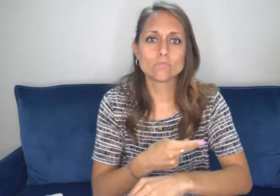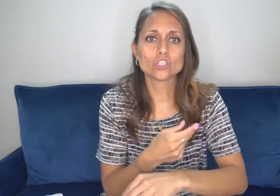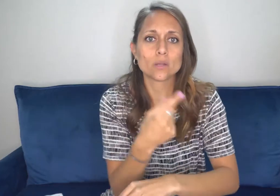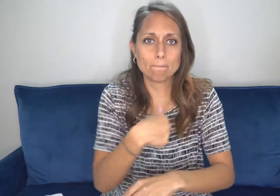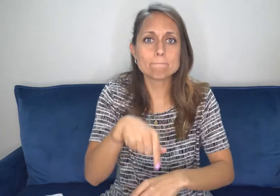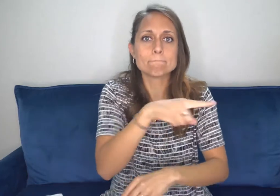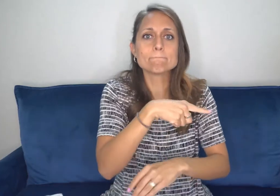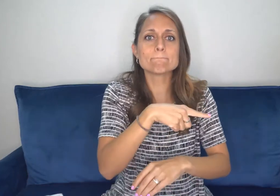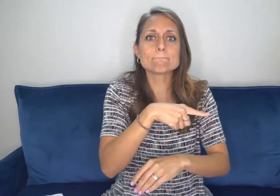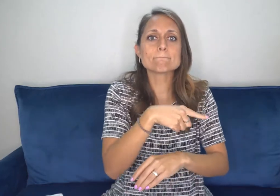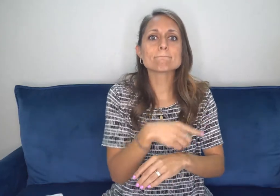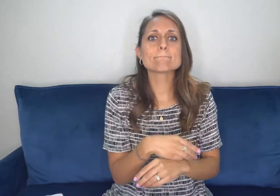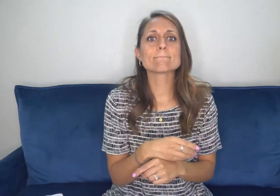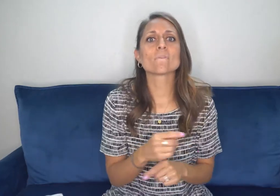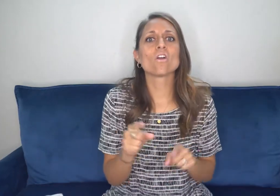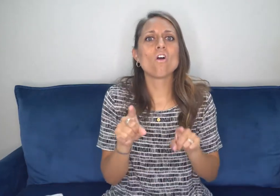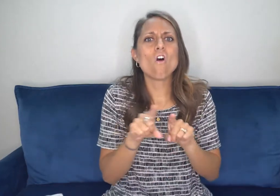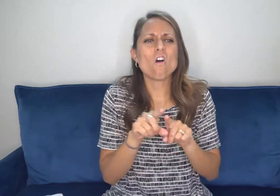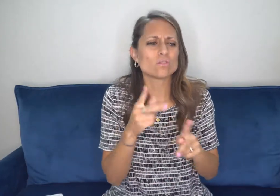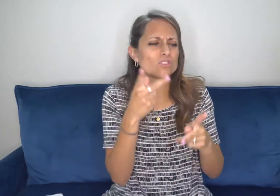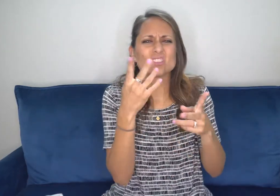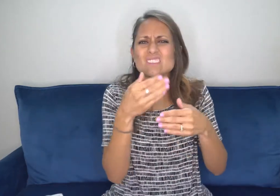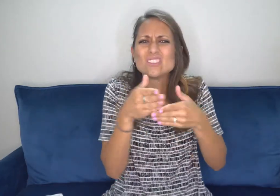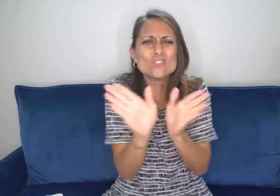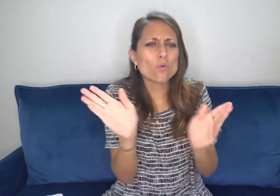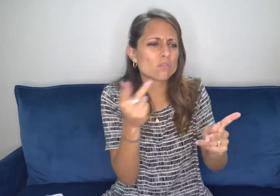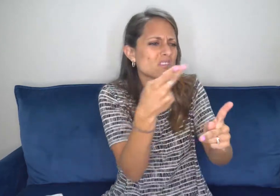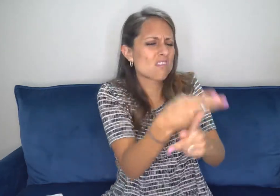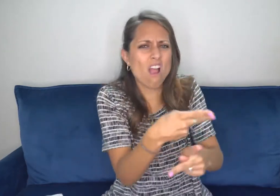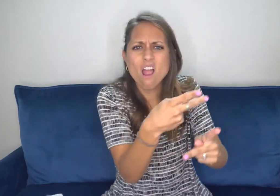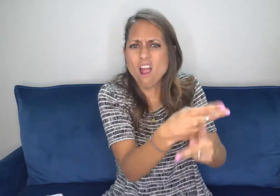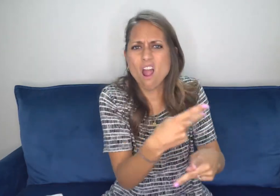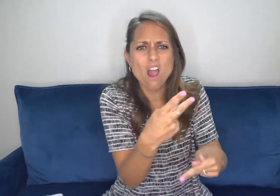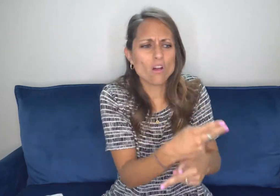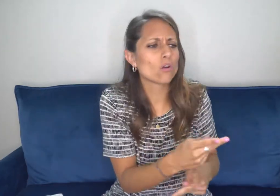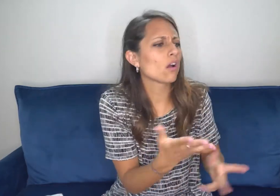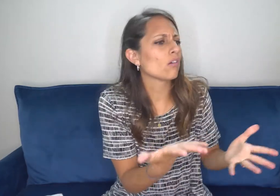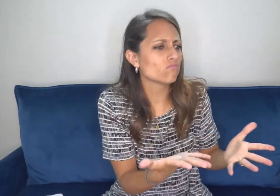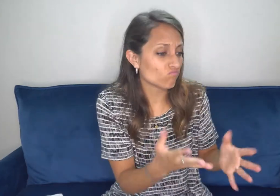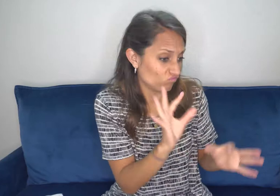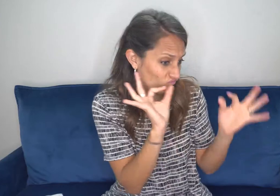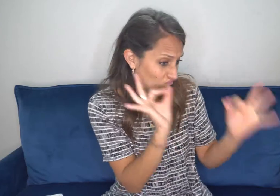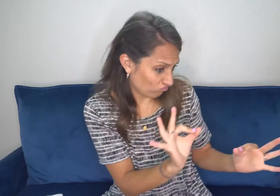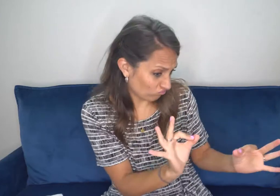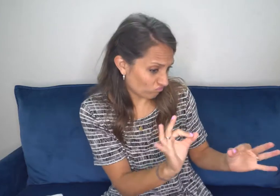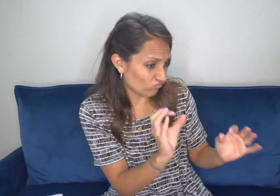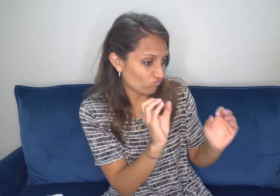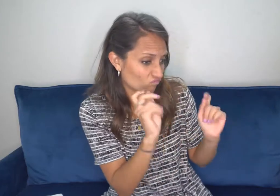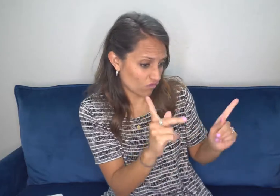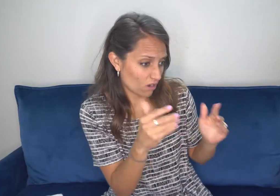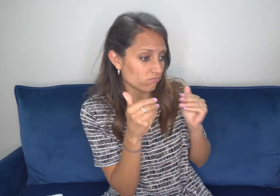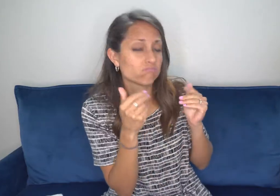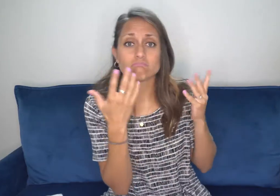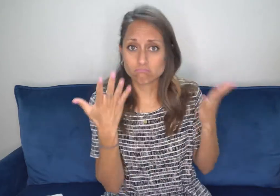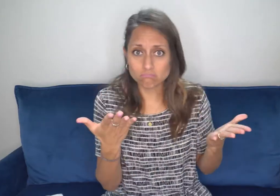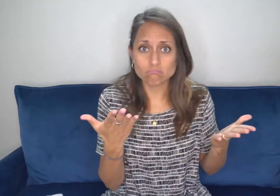the livelihood of the sheep. And I'm sure that came with a lot of other responsibilities to care for these creatures.